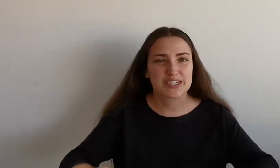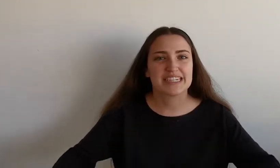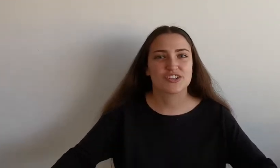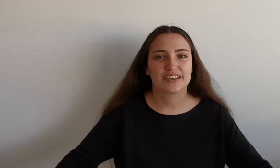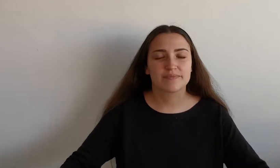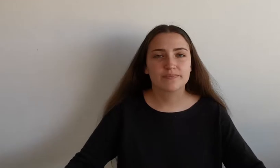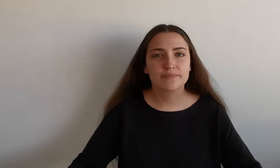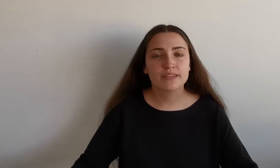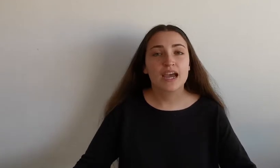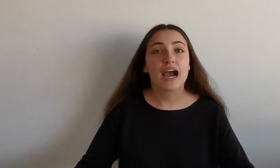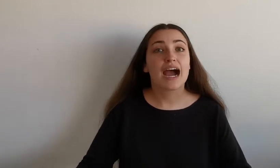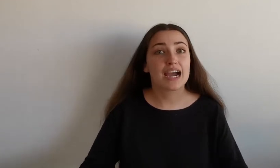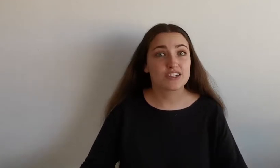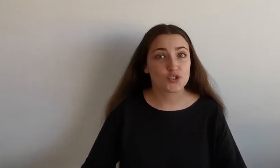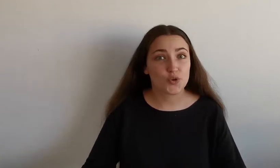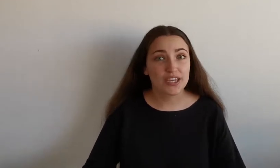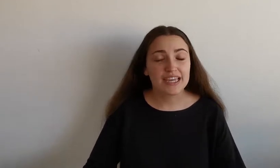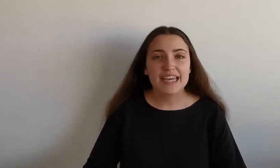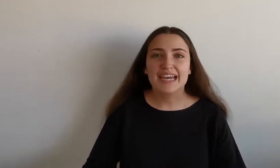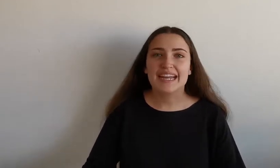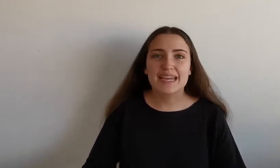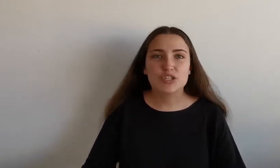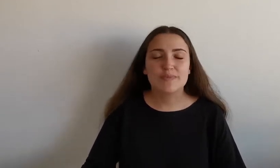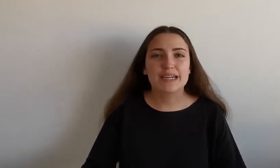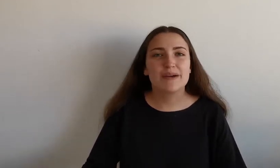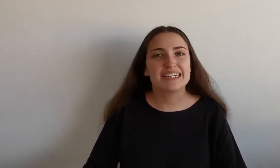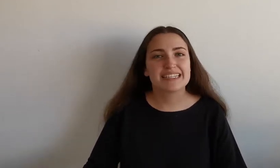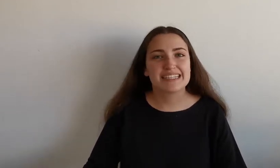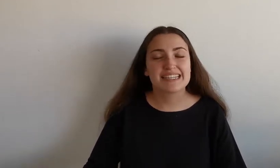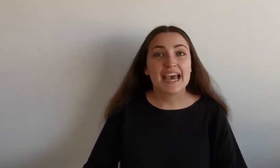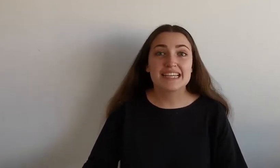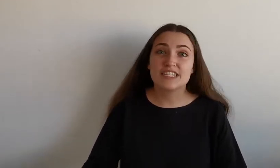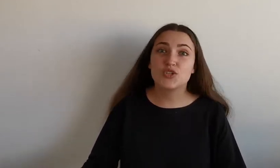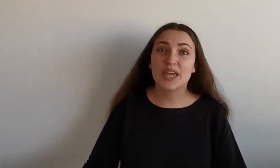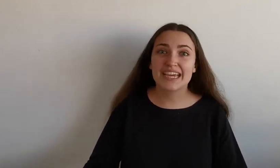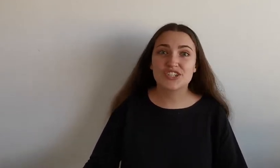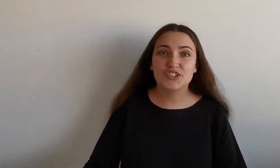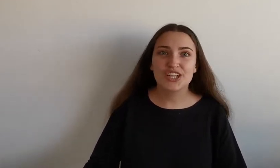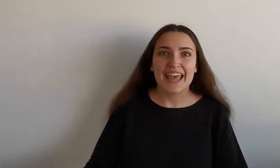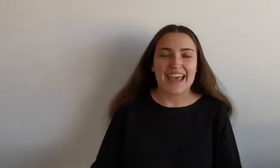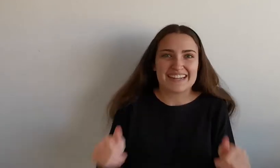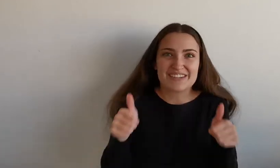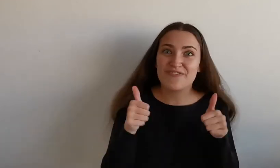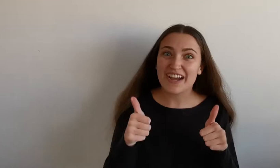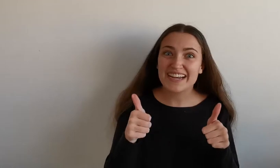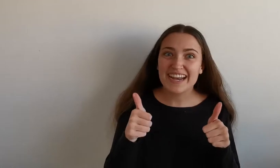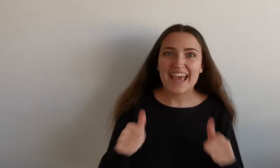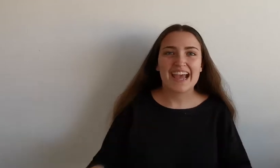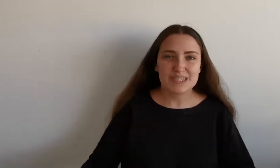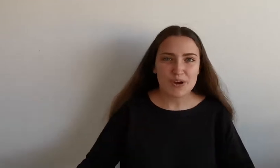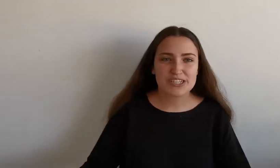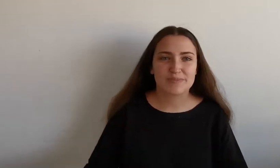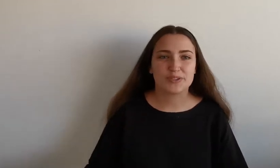teaching. I enjoy and aim to make my lessons as educational and as fun as possible.